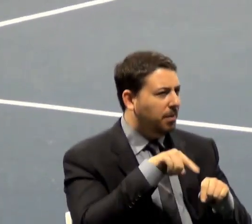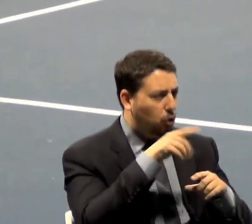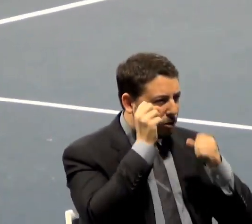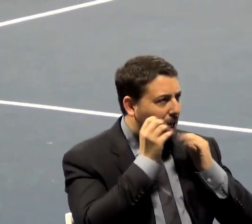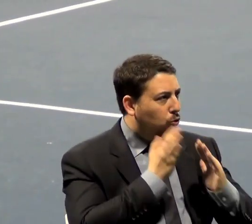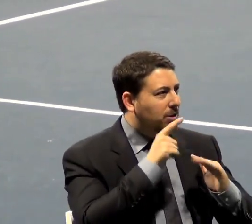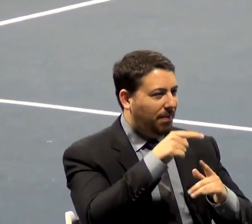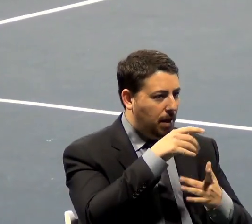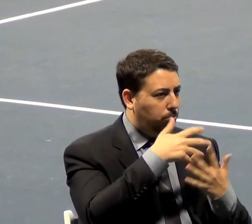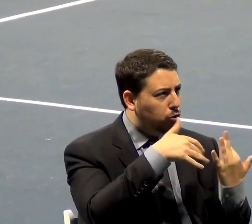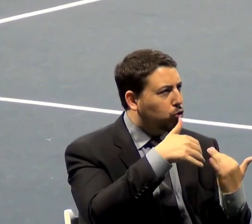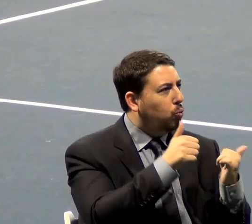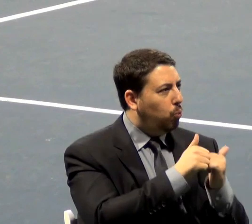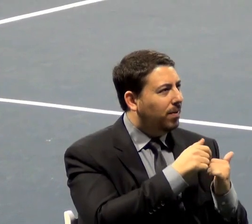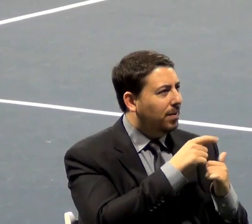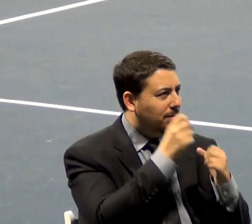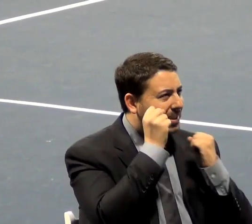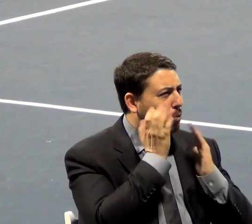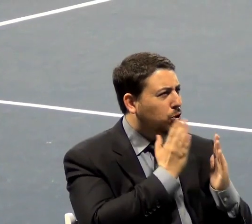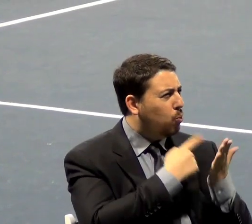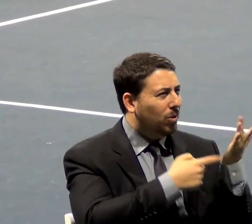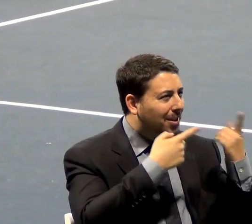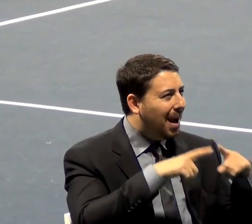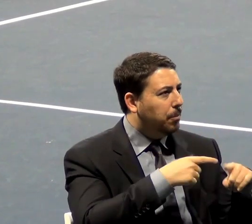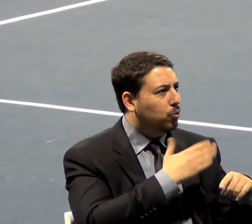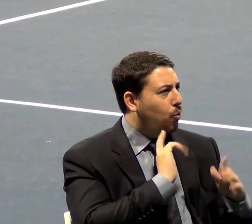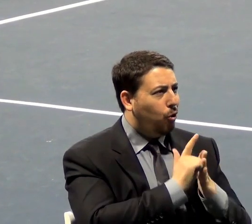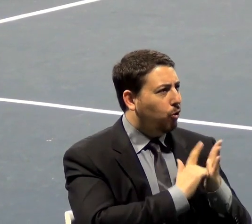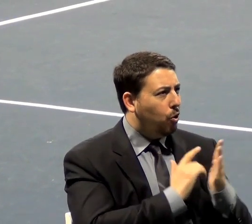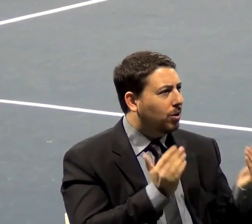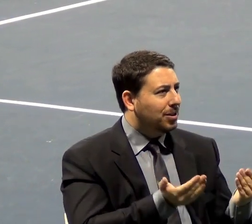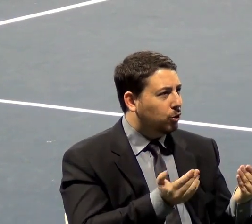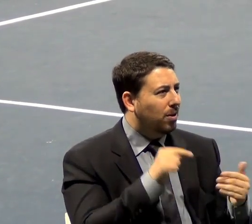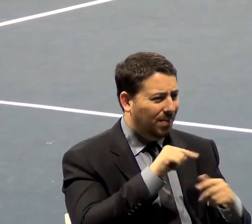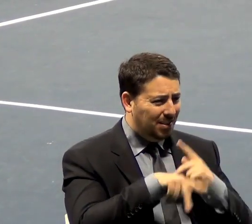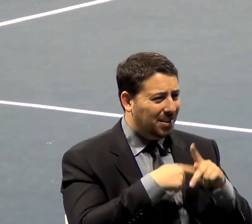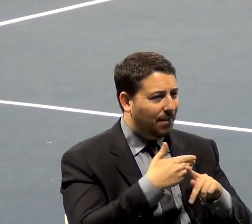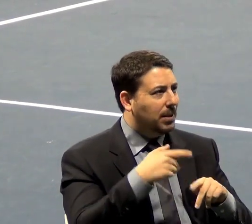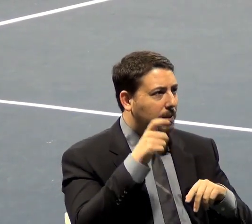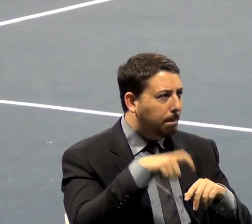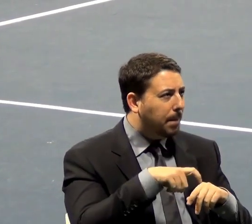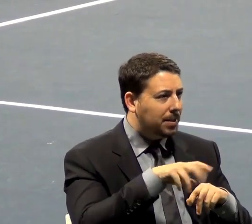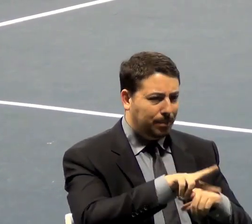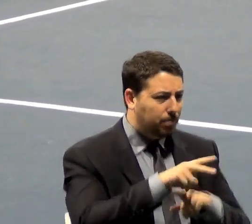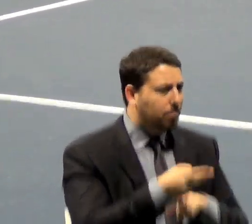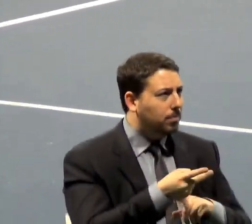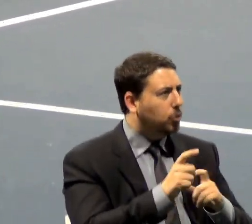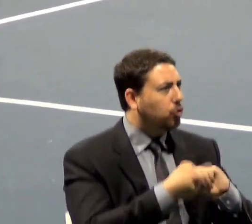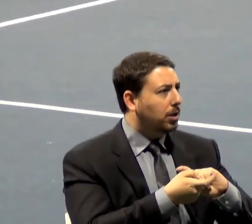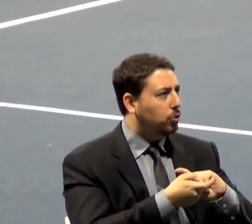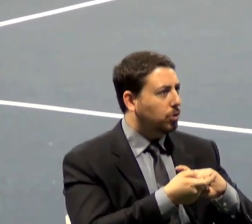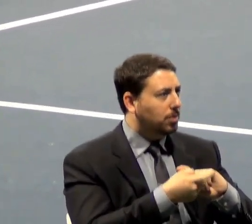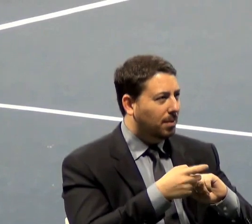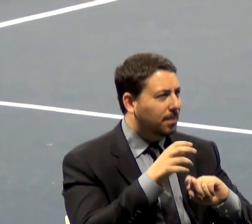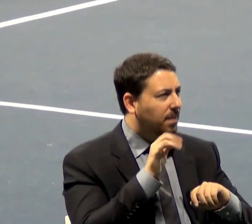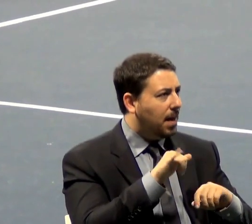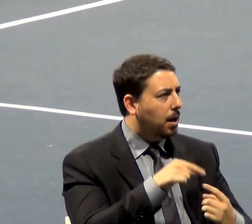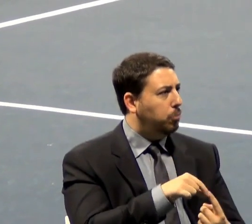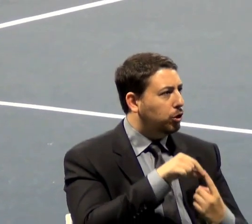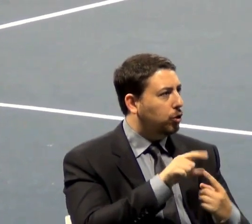with. What has happened to the rule of law? These kind of things have to be reversed. That in particular, but I also think that we